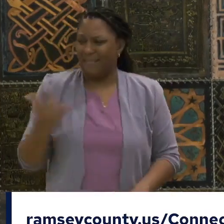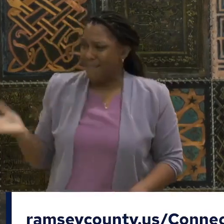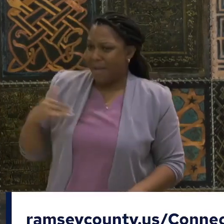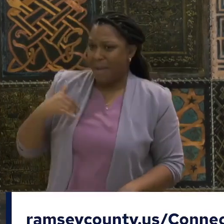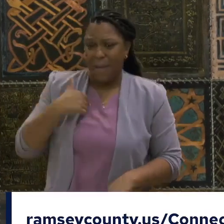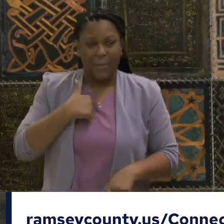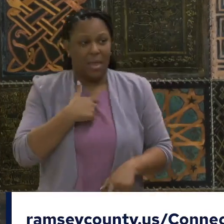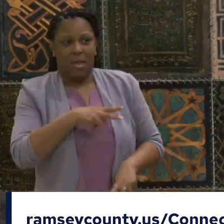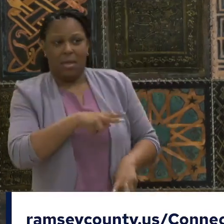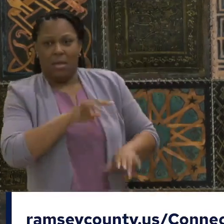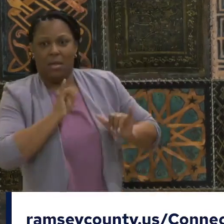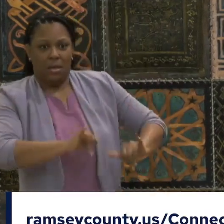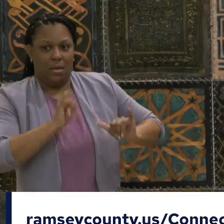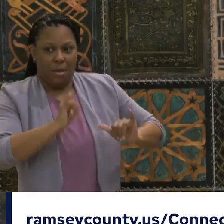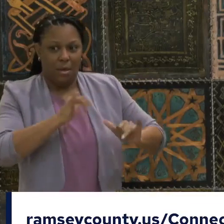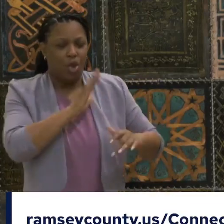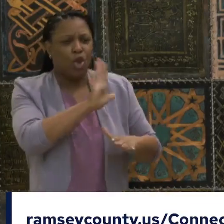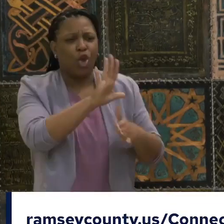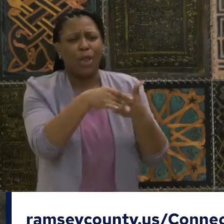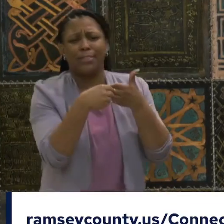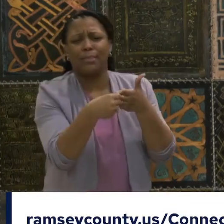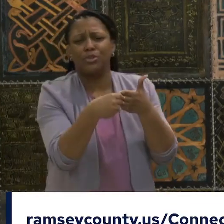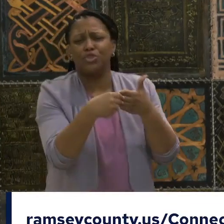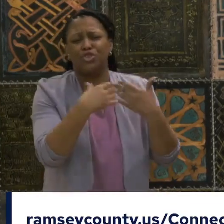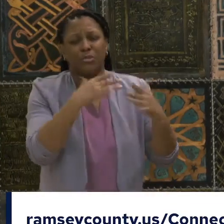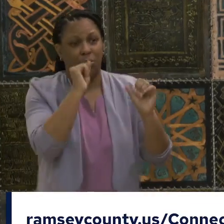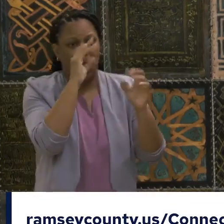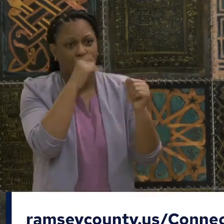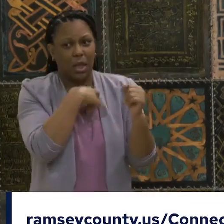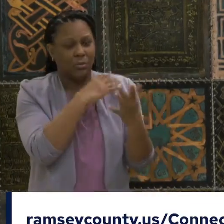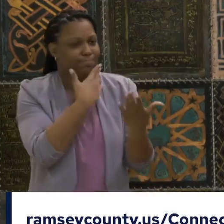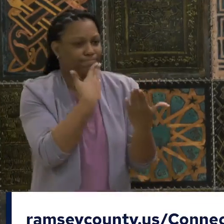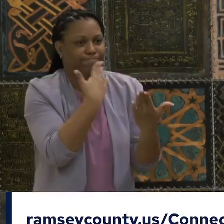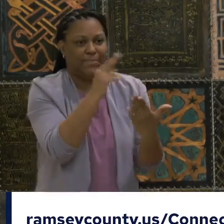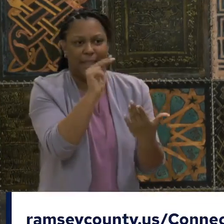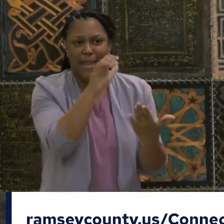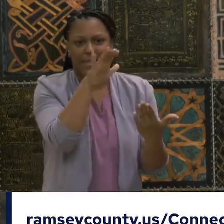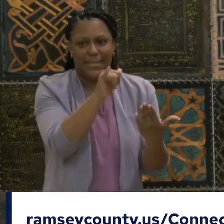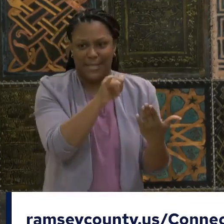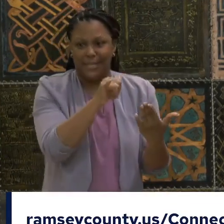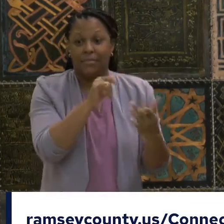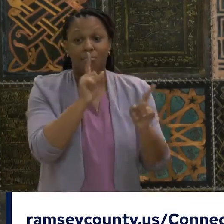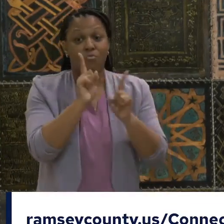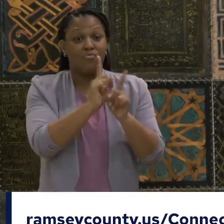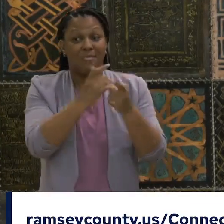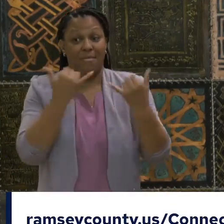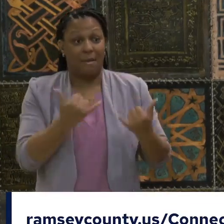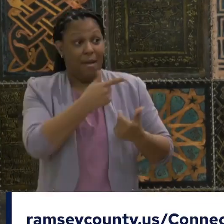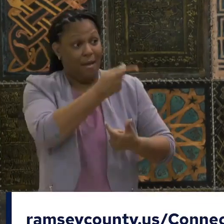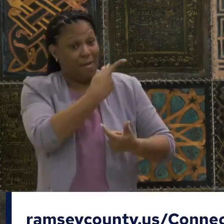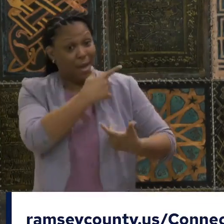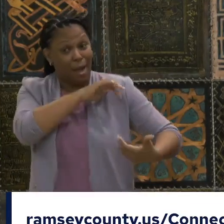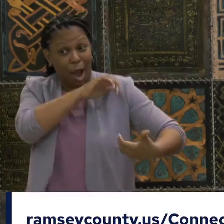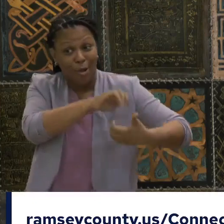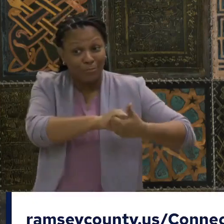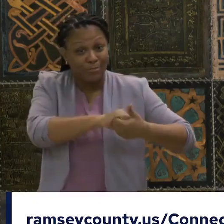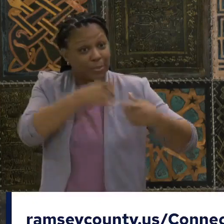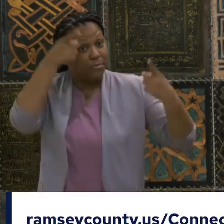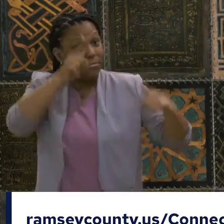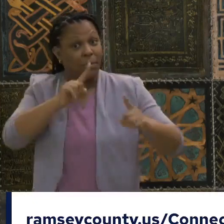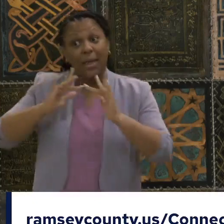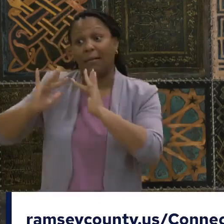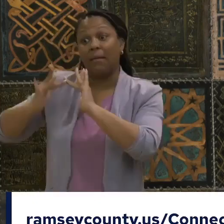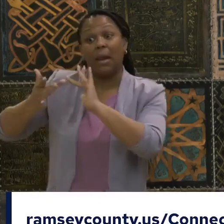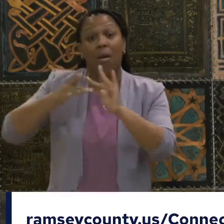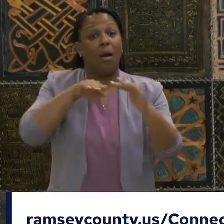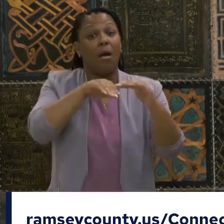demonstration Nancy here for me personally, but also to think about this work and digital inclusion and how we can see what people need and how